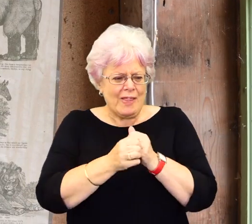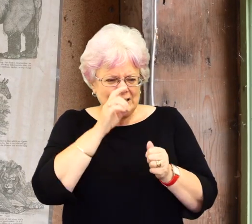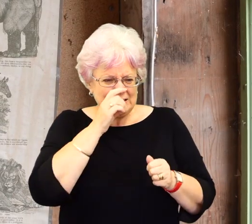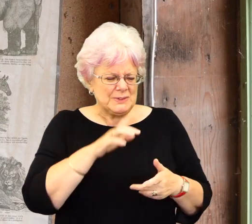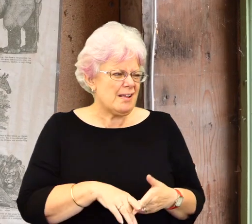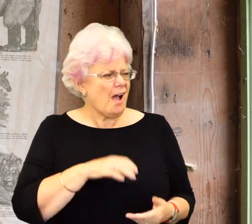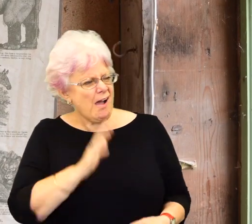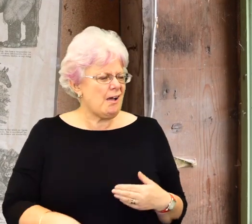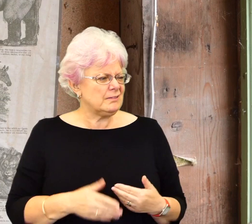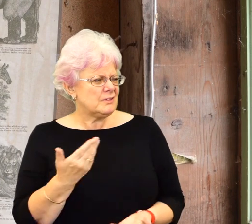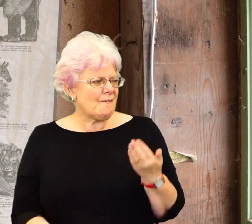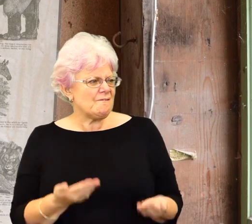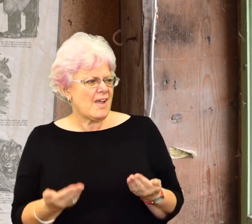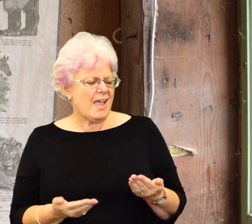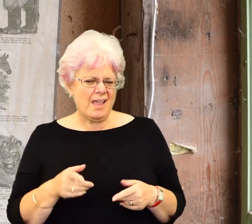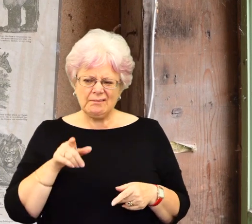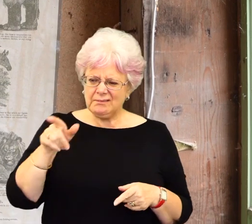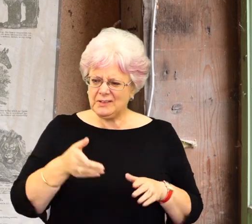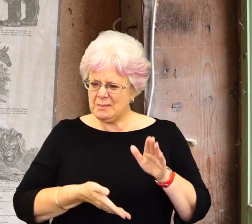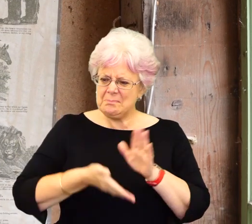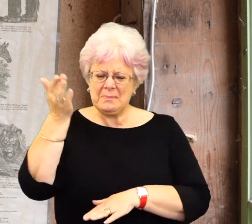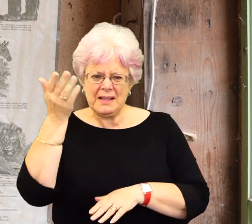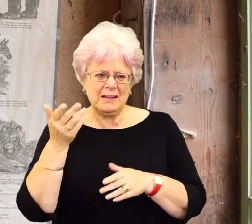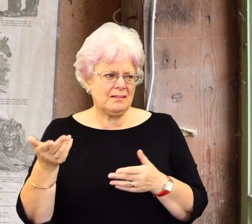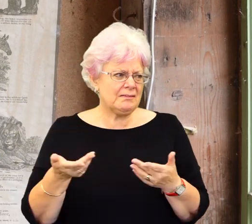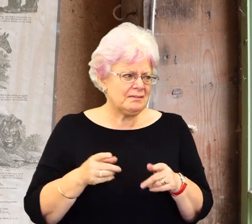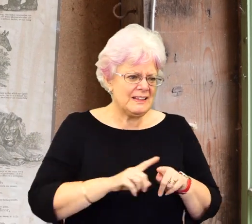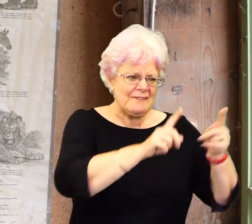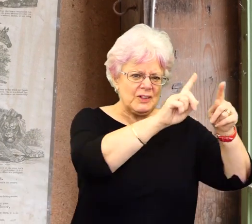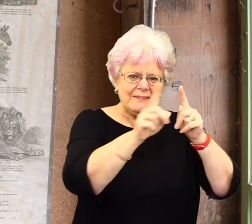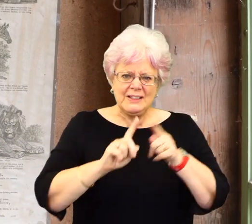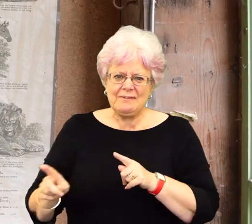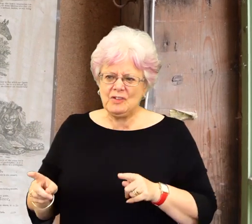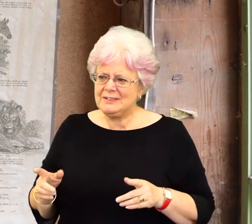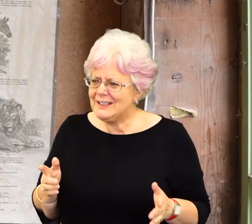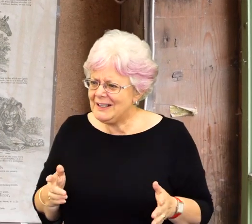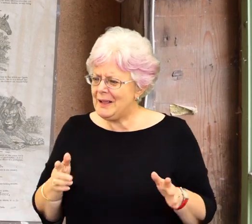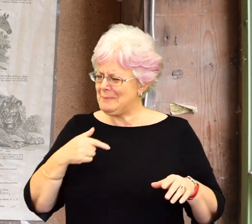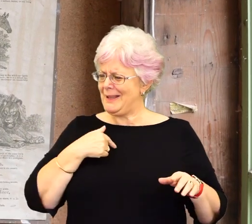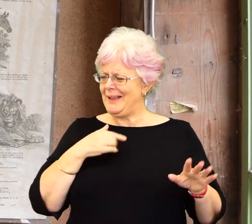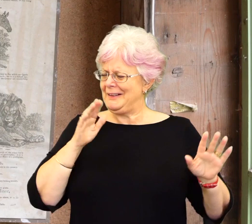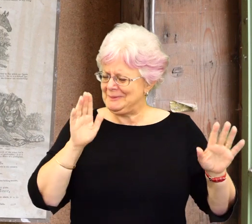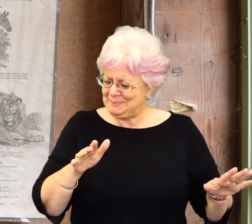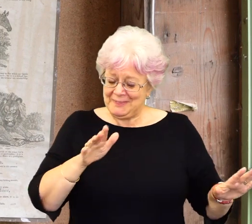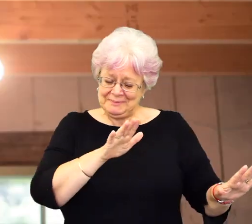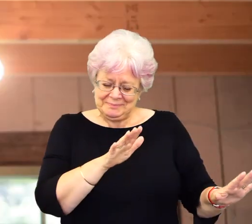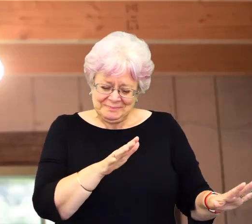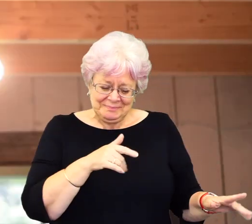it's not fair. Anne is always a princess and she has all the adventures. And I said, well, let's say I'll be the princess.